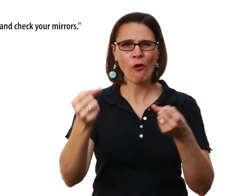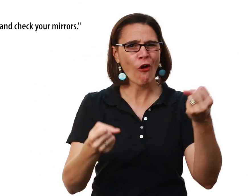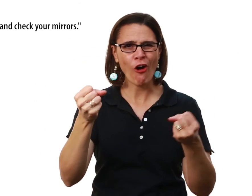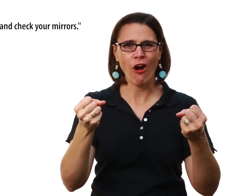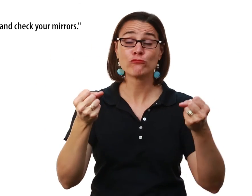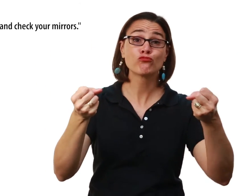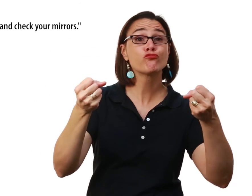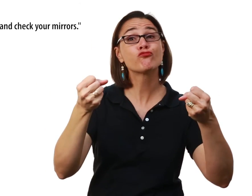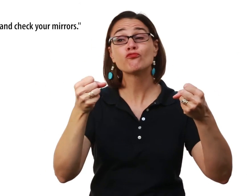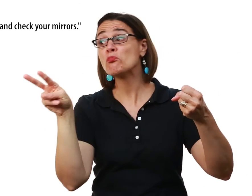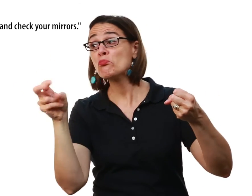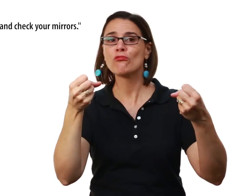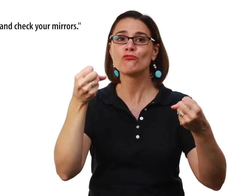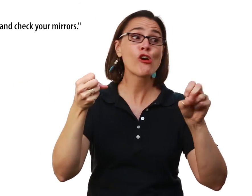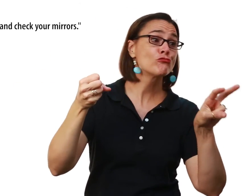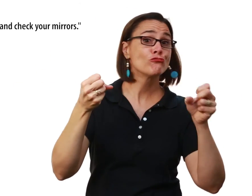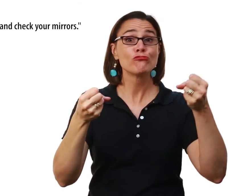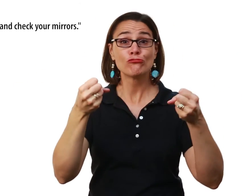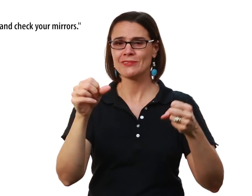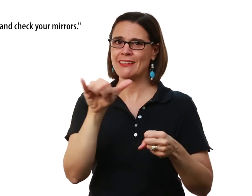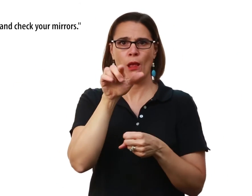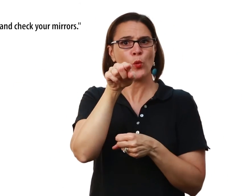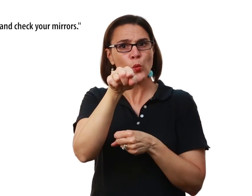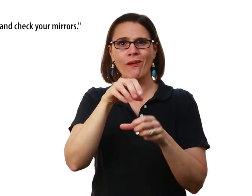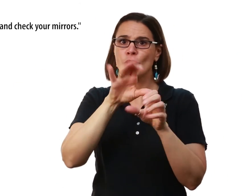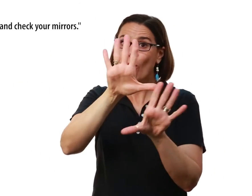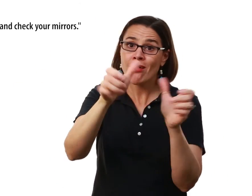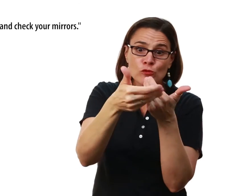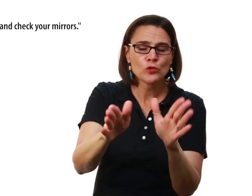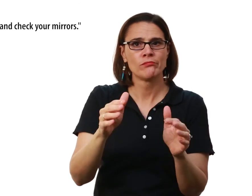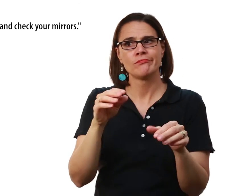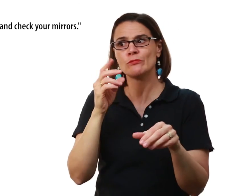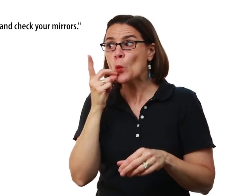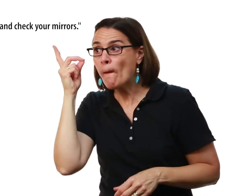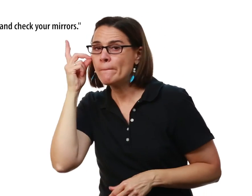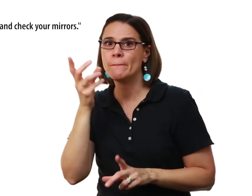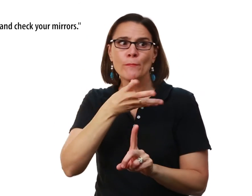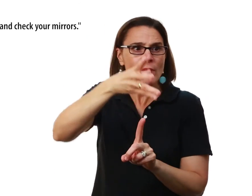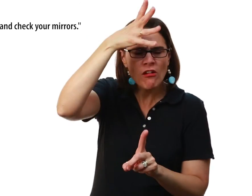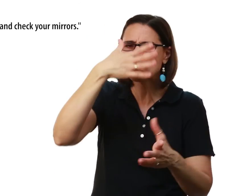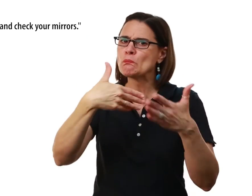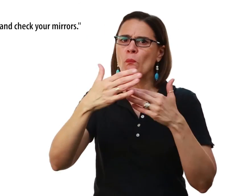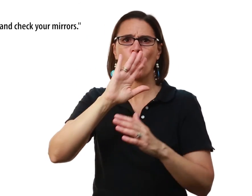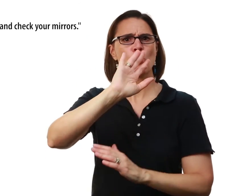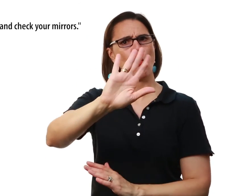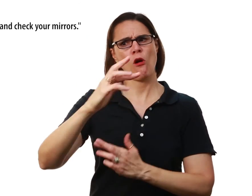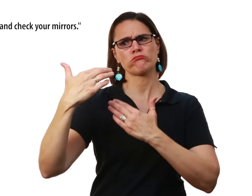as you are driving a car You check those mirrors every once in a while But we want to, if you are in the classroom or the dorm Or if you are a parent Whatever your